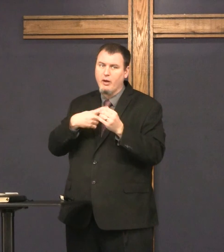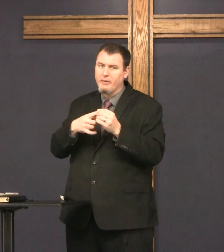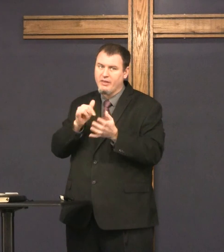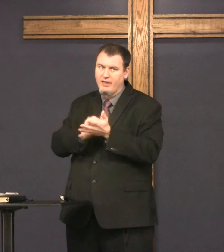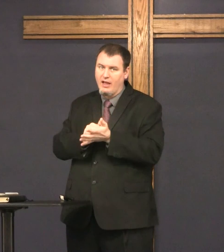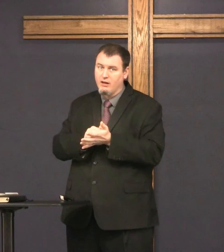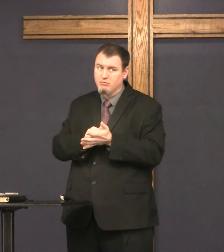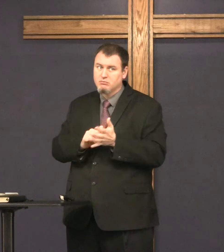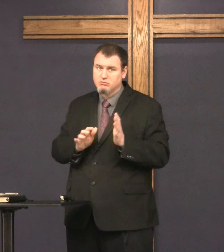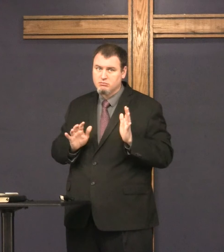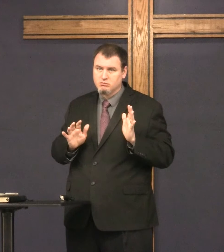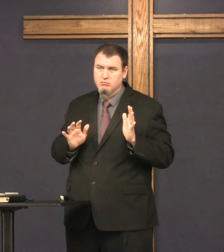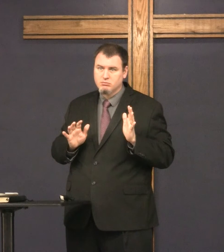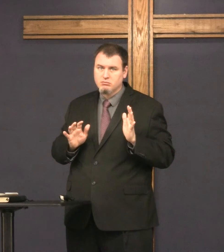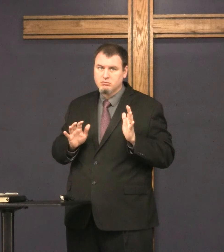But we'll talk about that later.